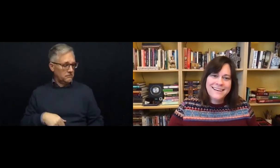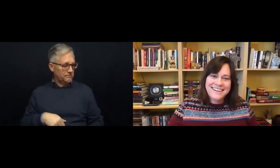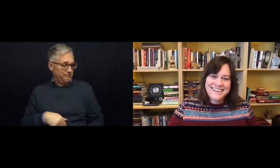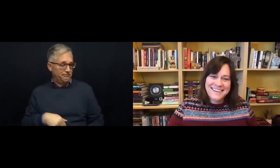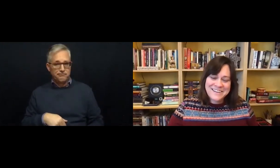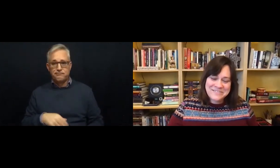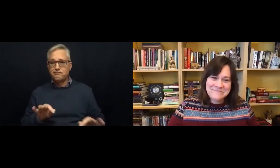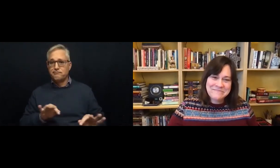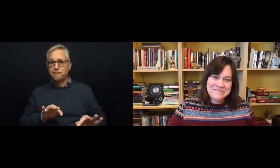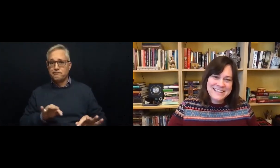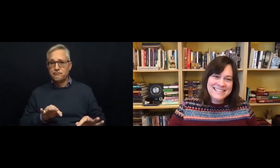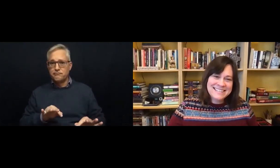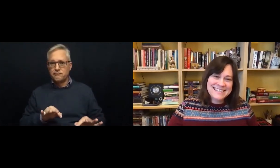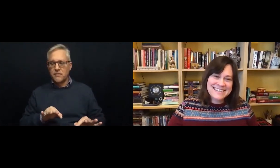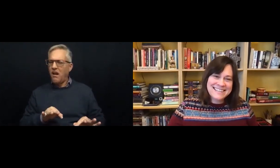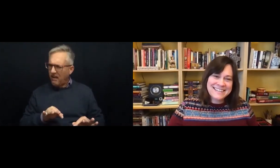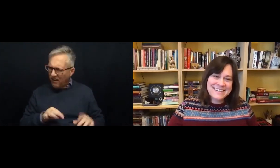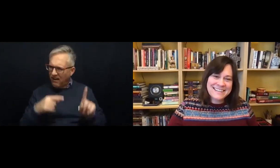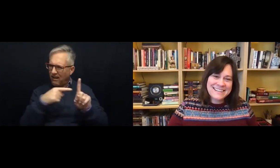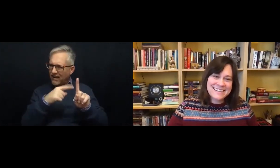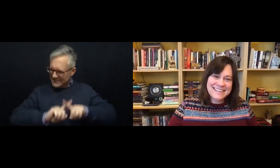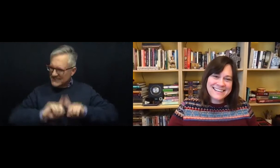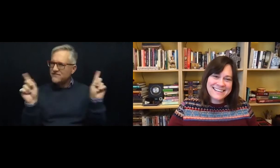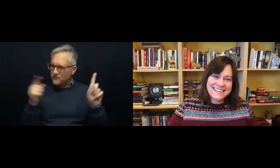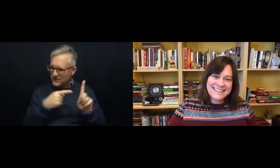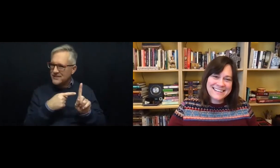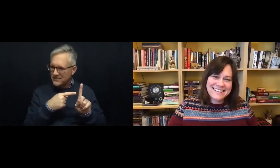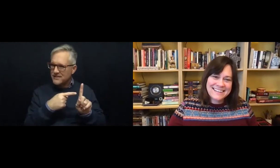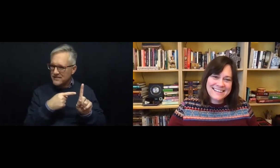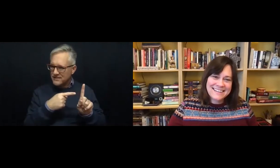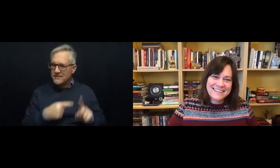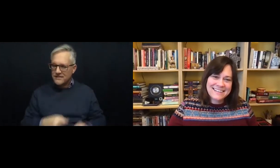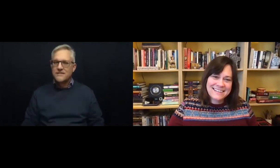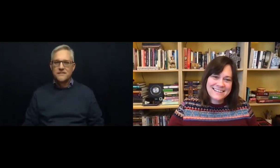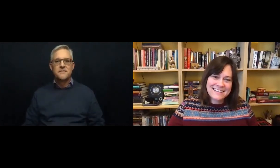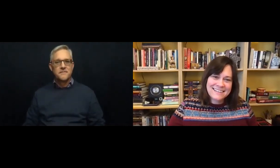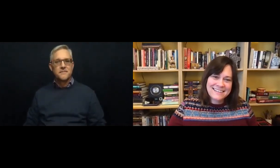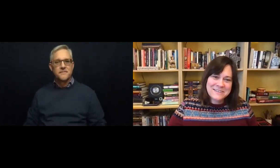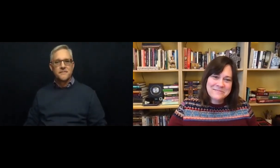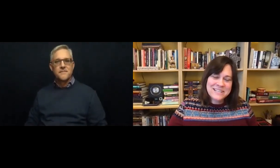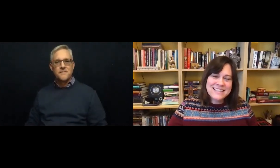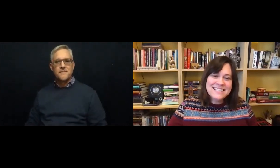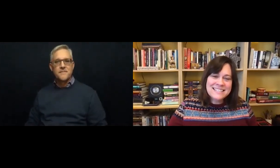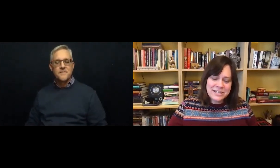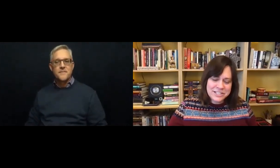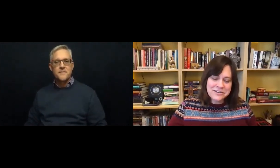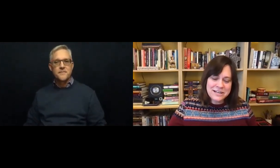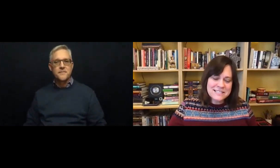But this centurion's